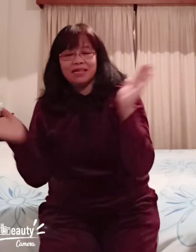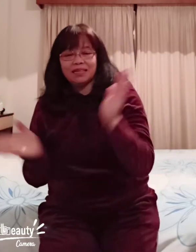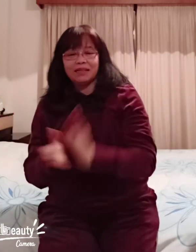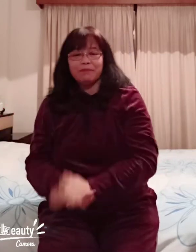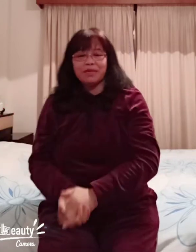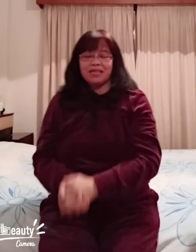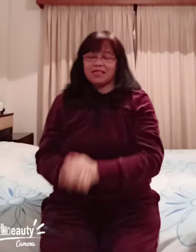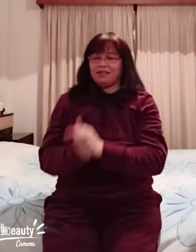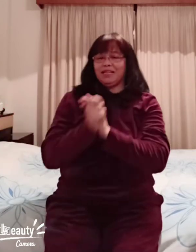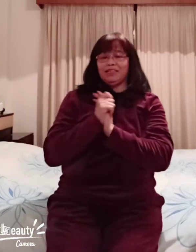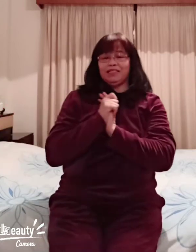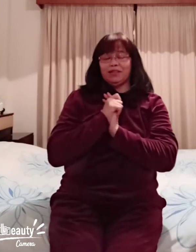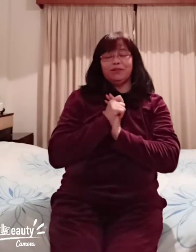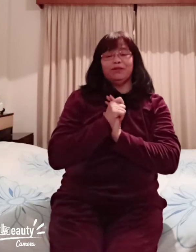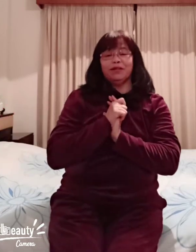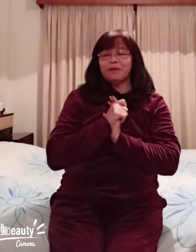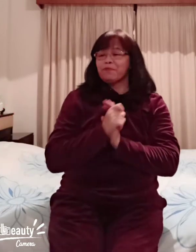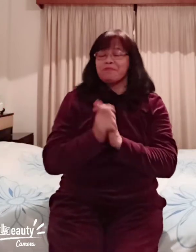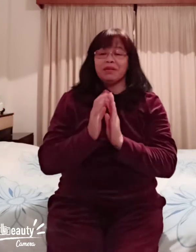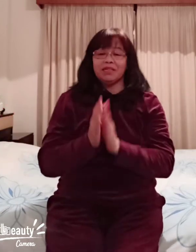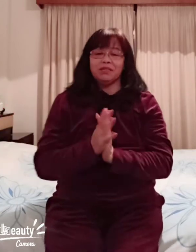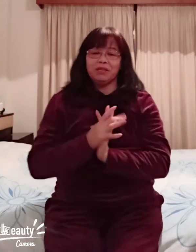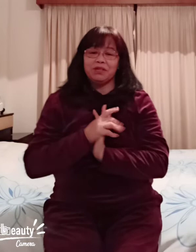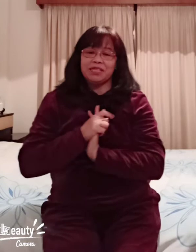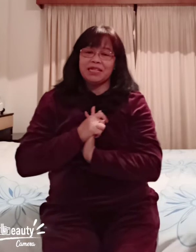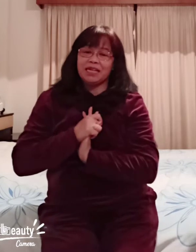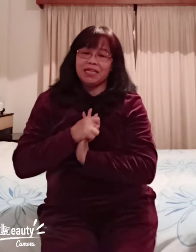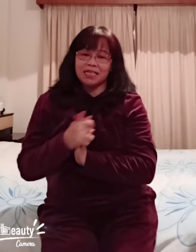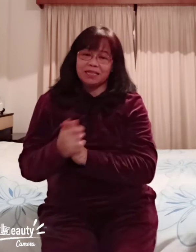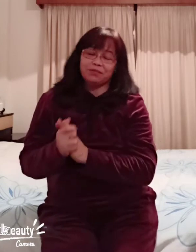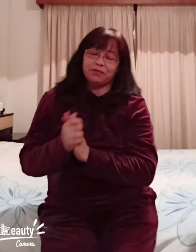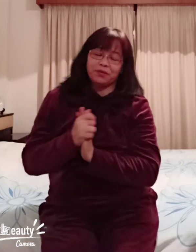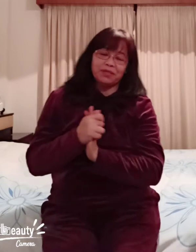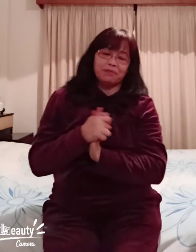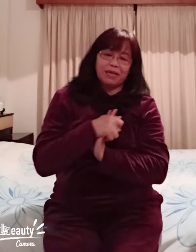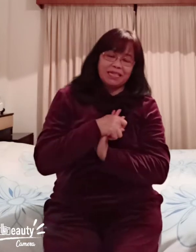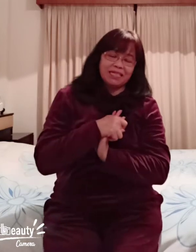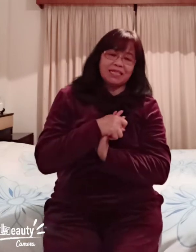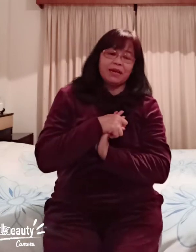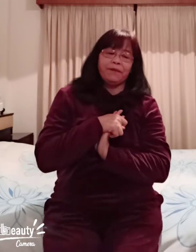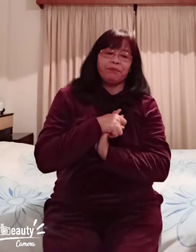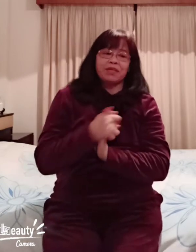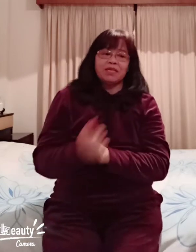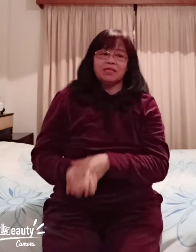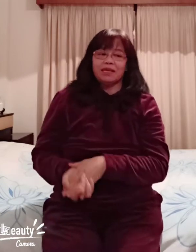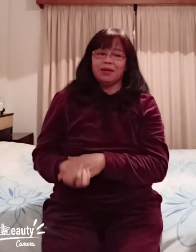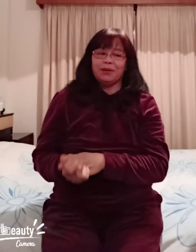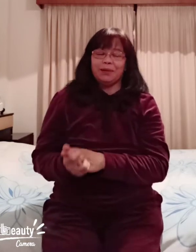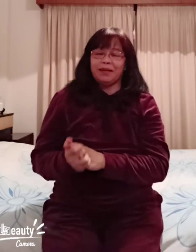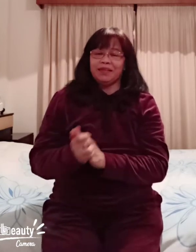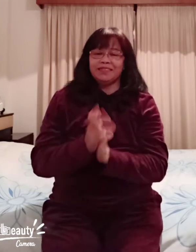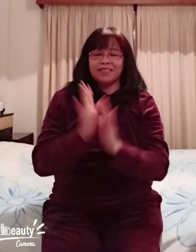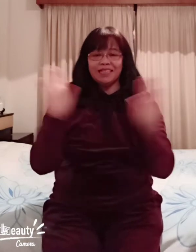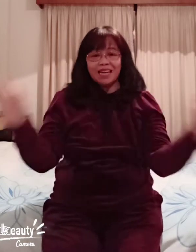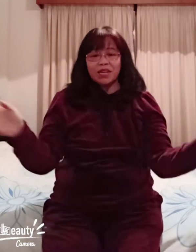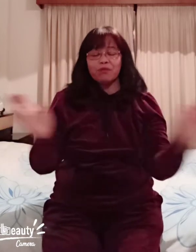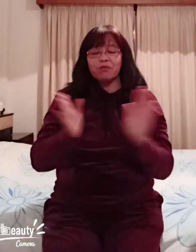damit lalo na kung mag-earn winner sila until to fourth place so good luck everyone